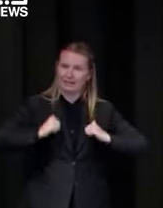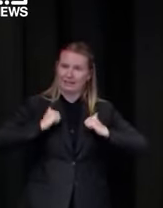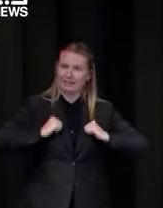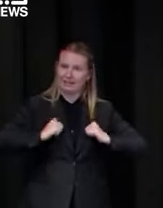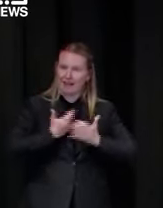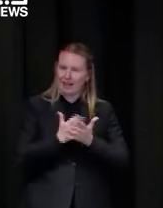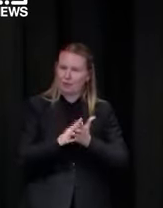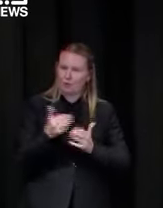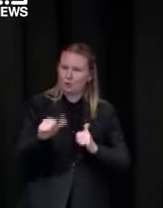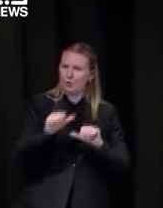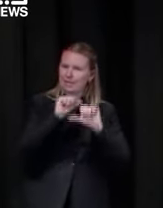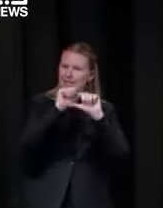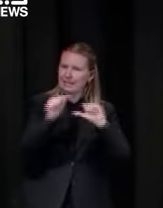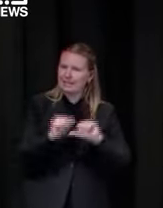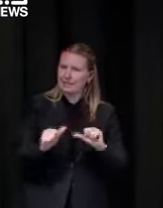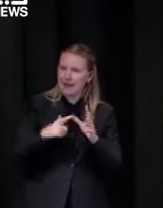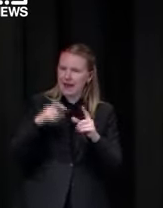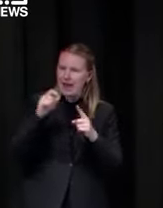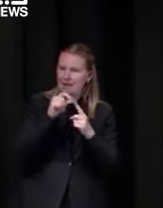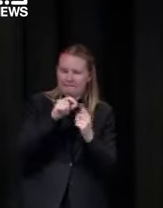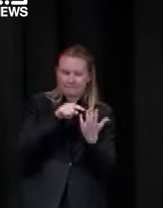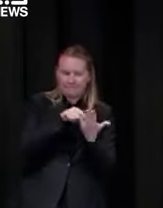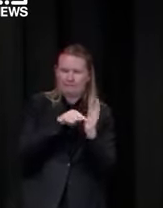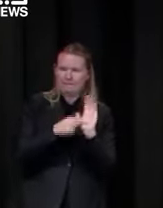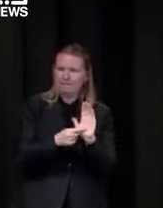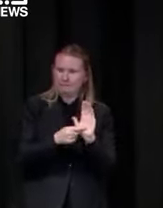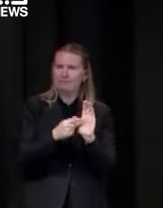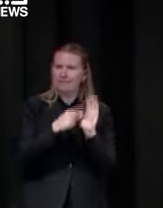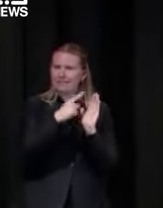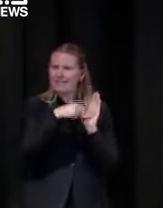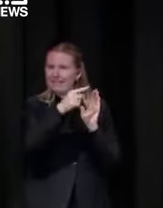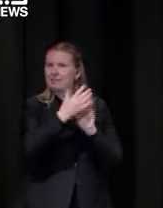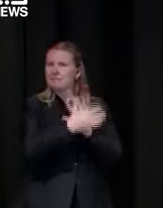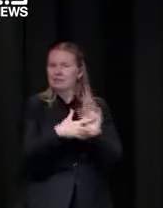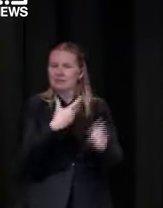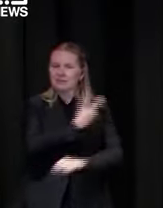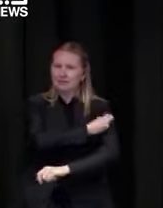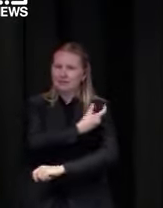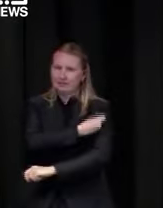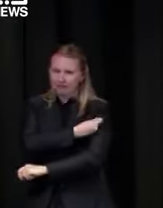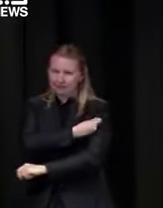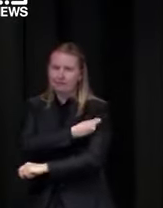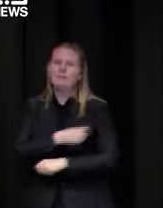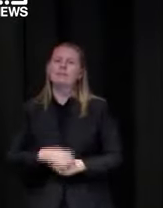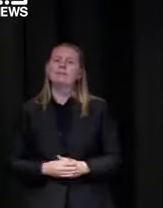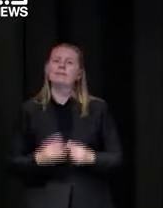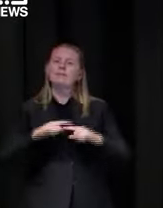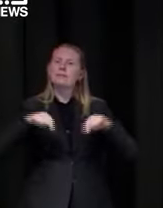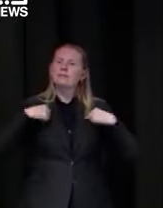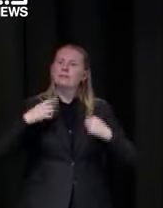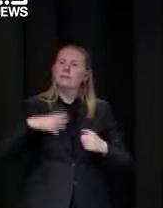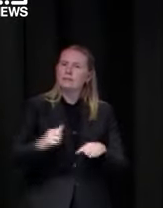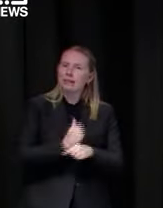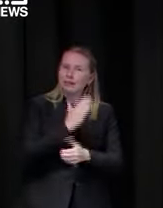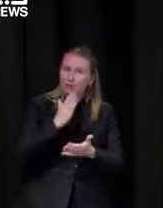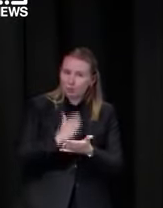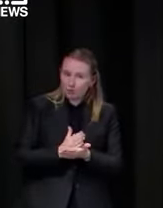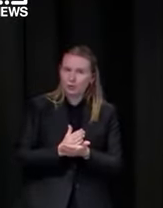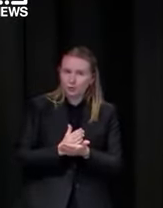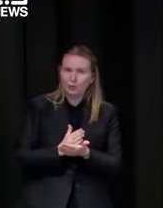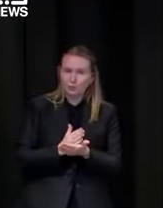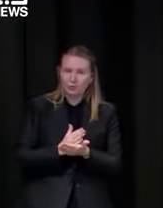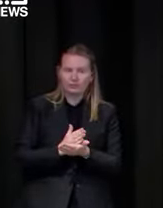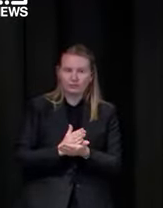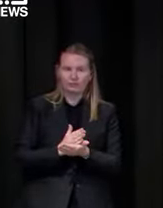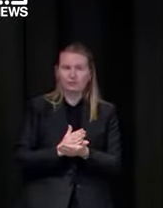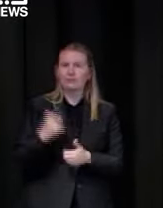this is critically important if we want these venues to be open if we want them to have capacities that are higher than would otherwise be the case if you were not